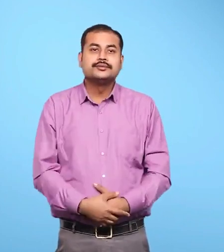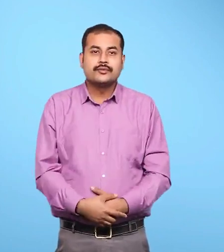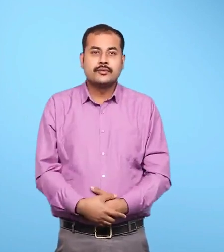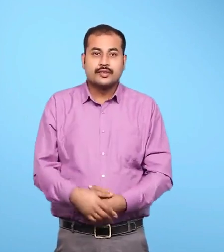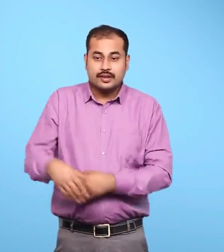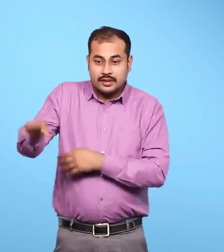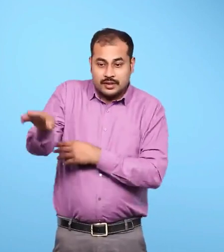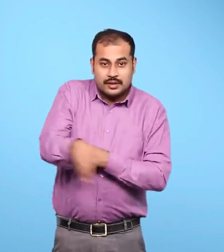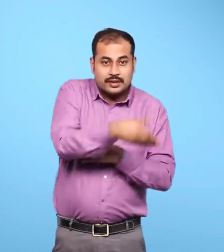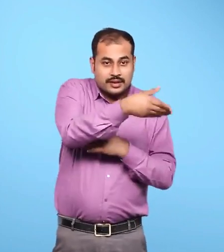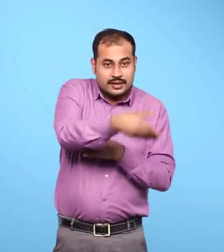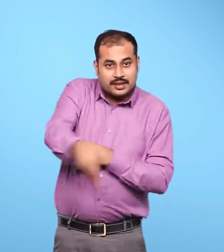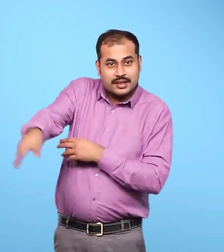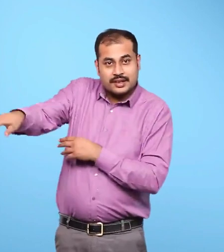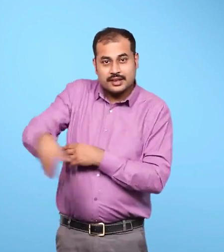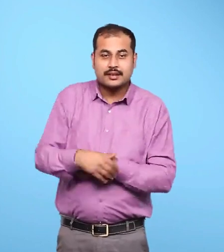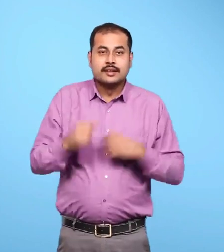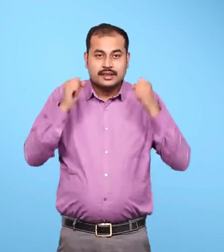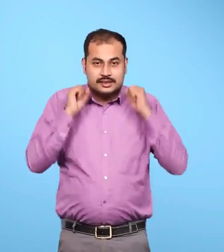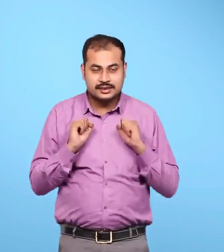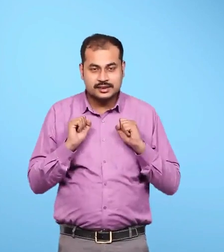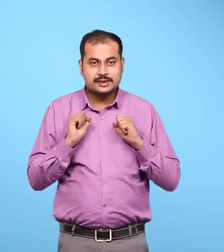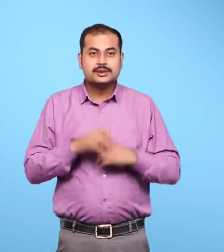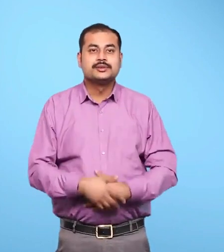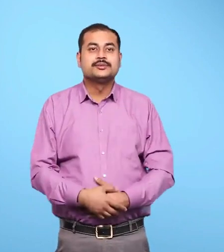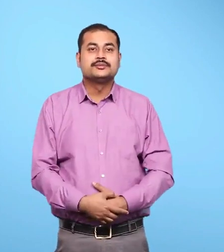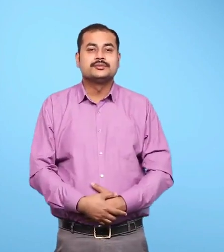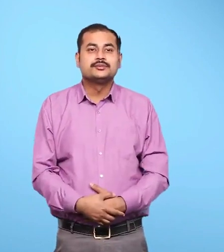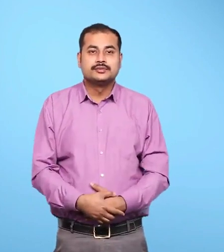Swing Sit Climb